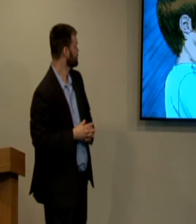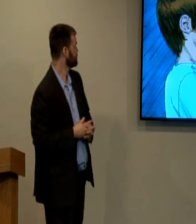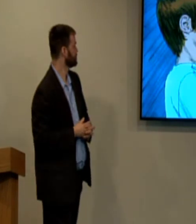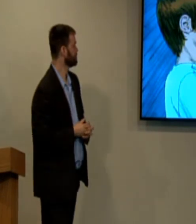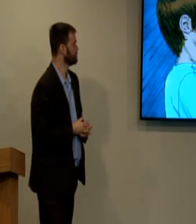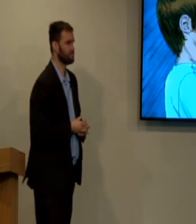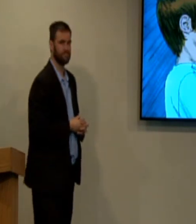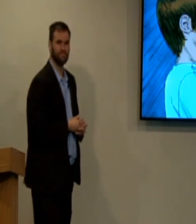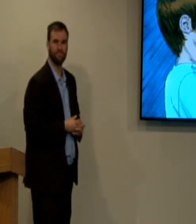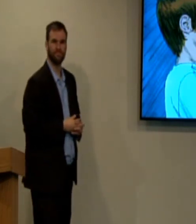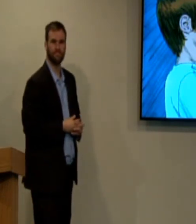Lord.